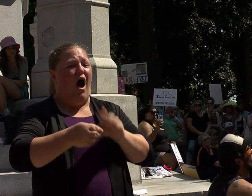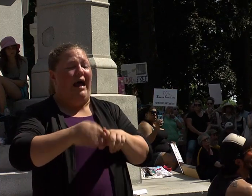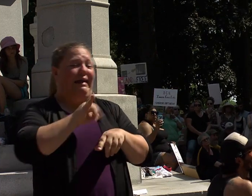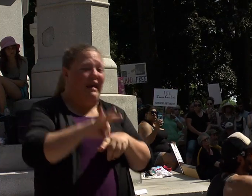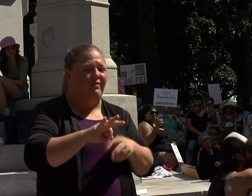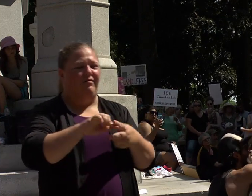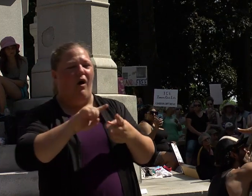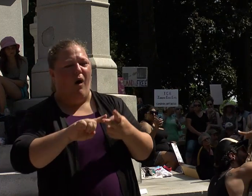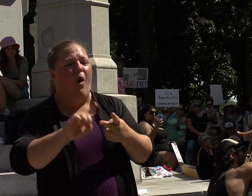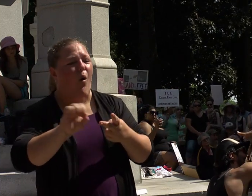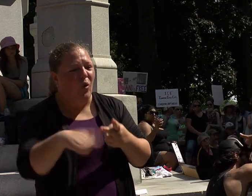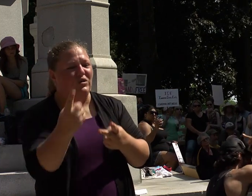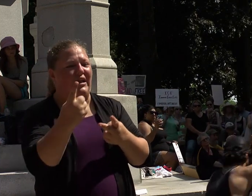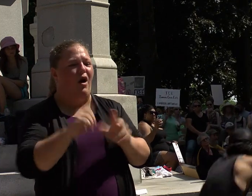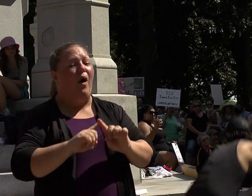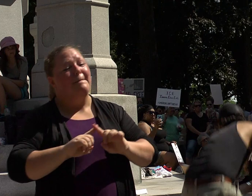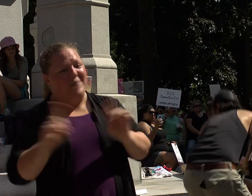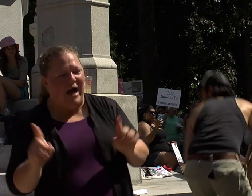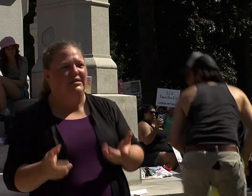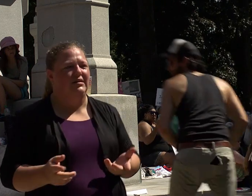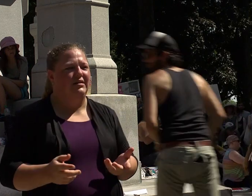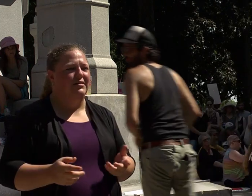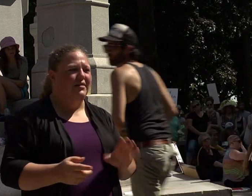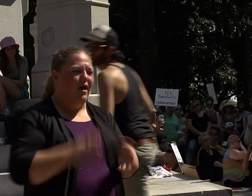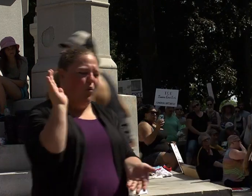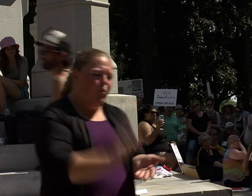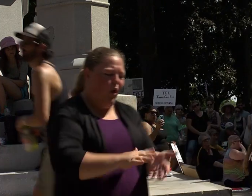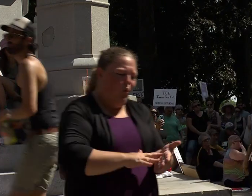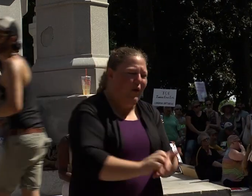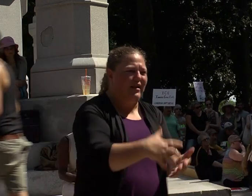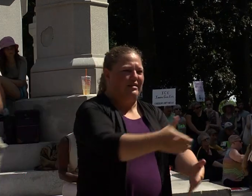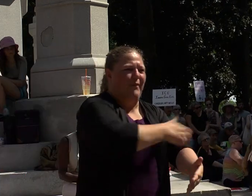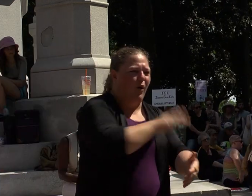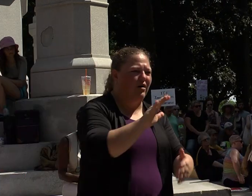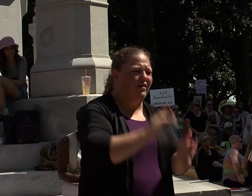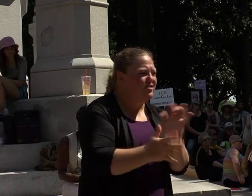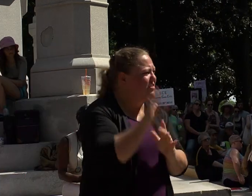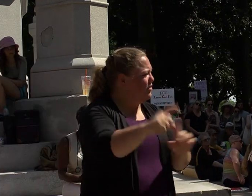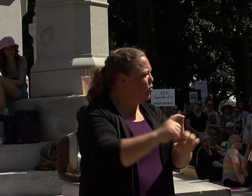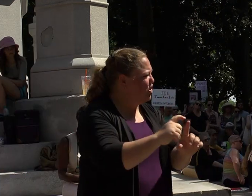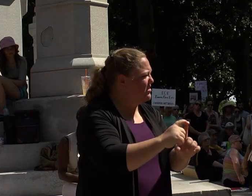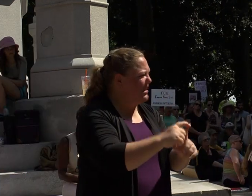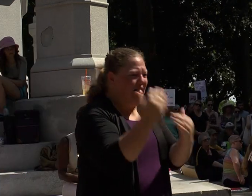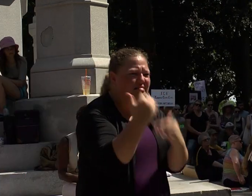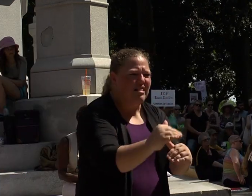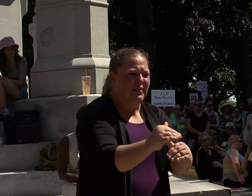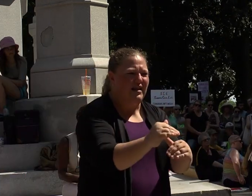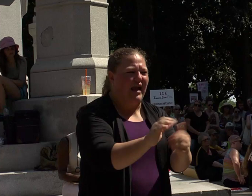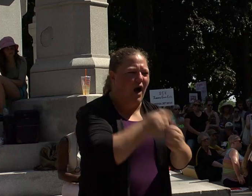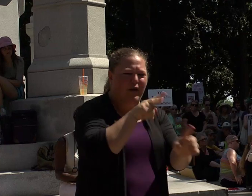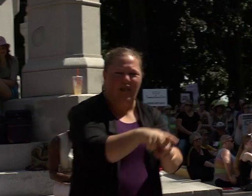words diluting their power stunting their vision limiting their